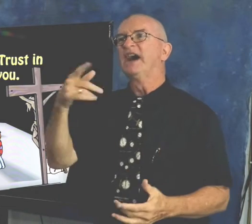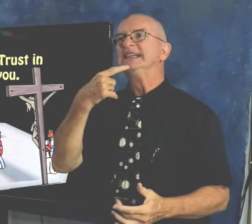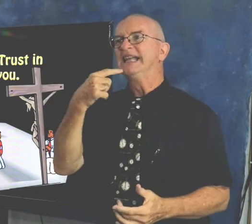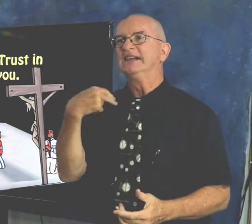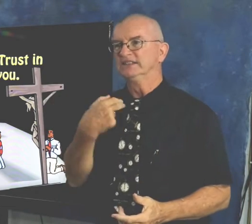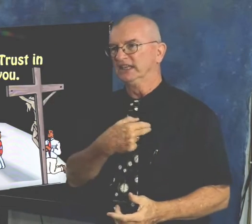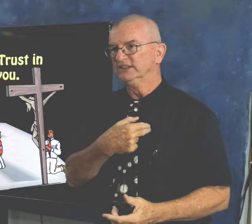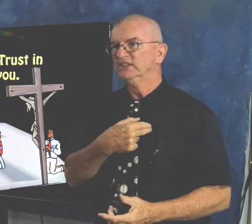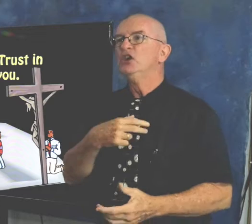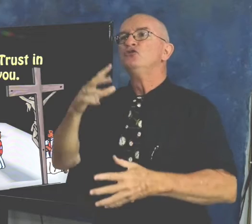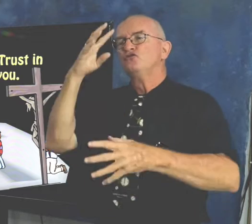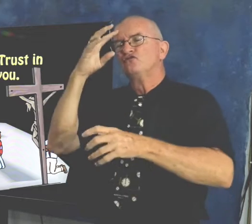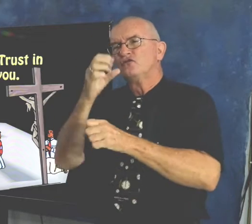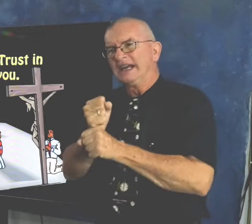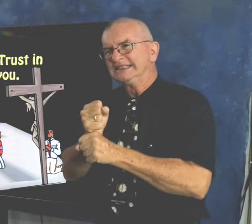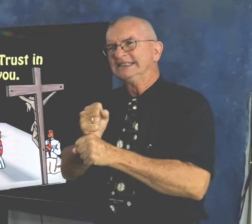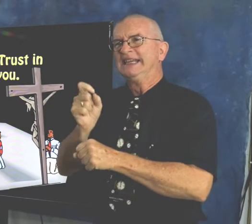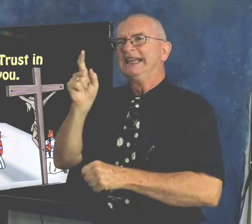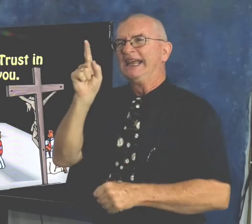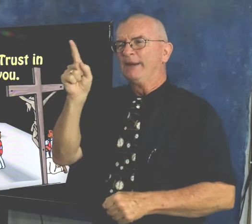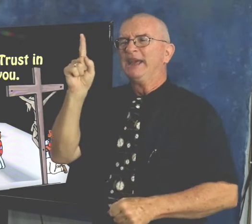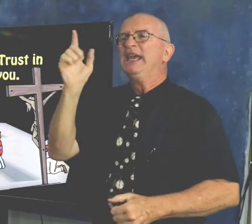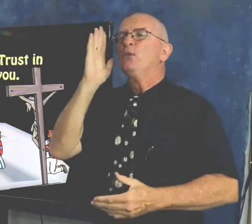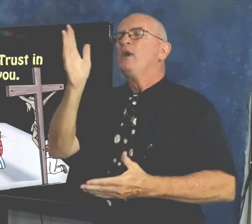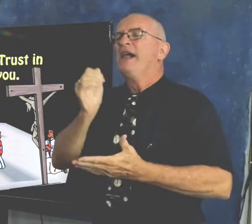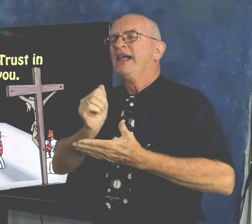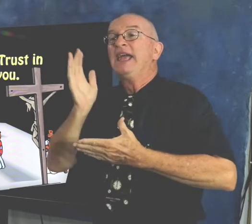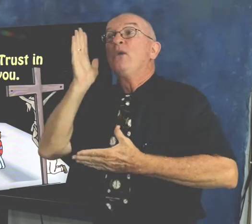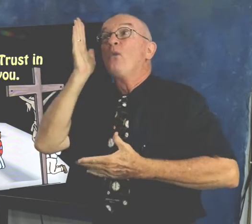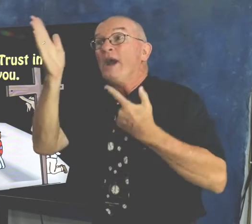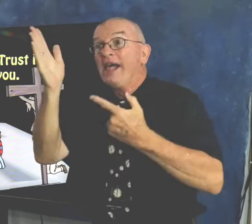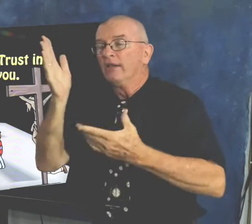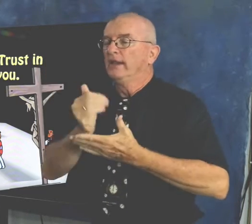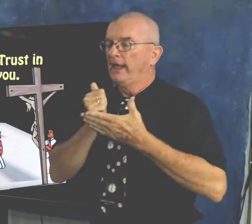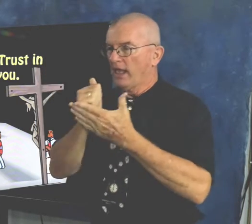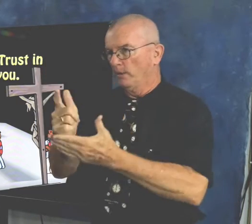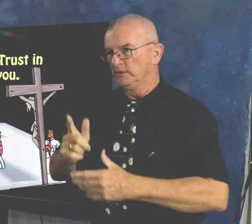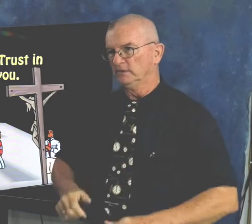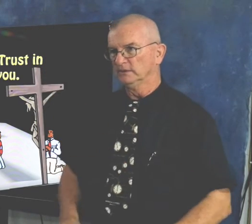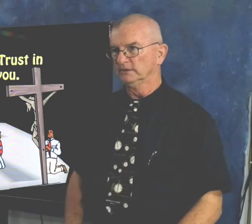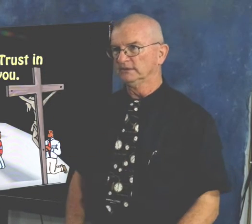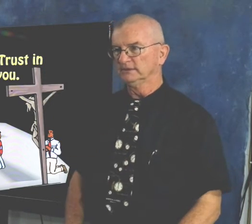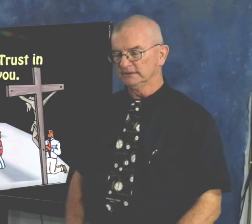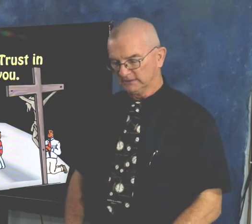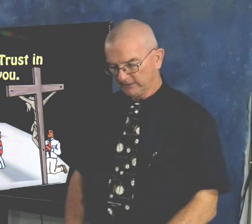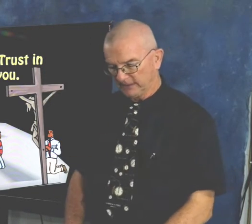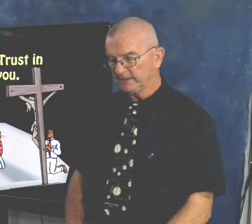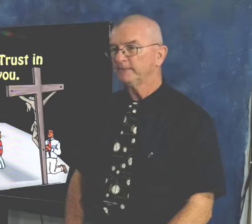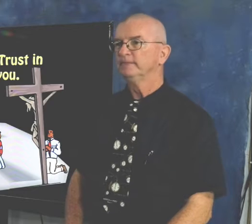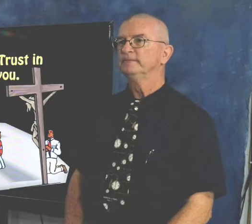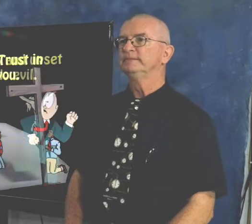That's what verse 5 says. Trust in Him and He will, He will help you.